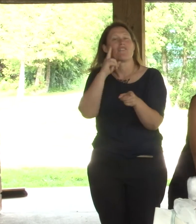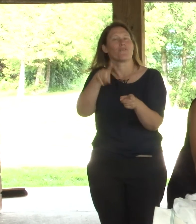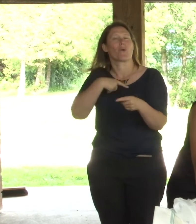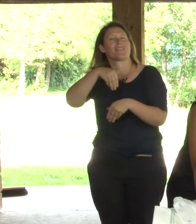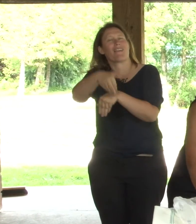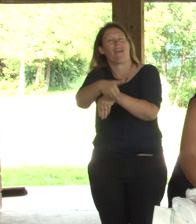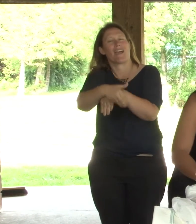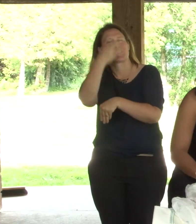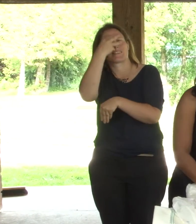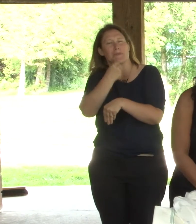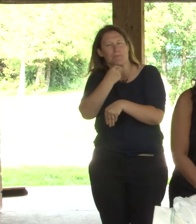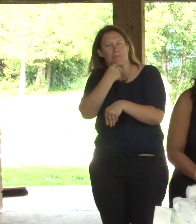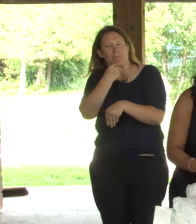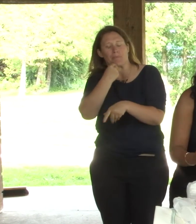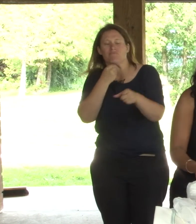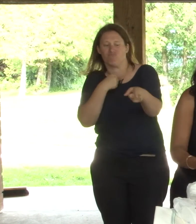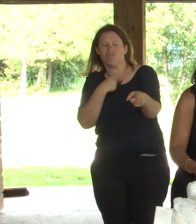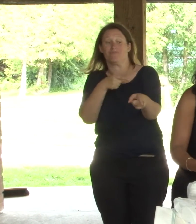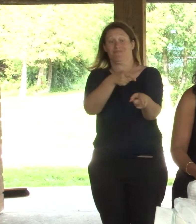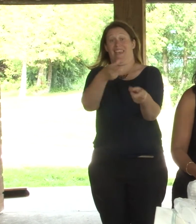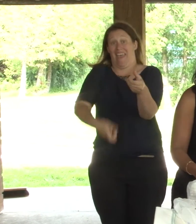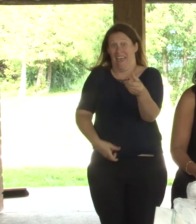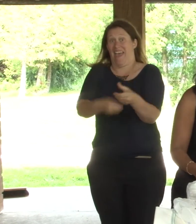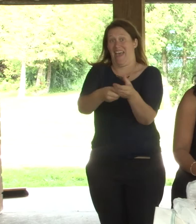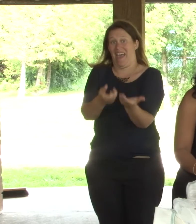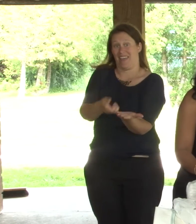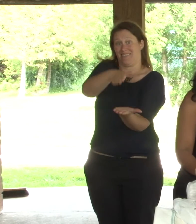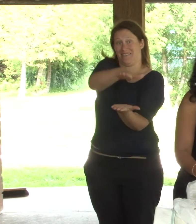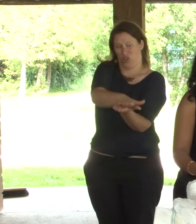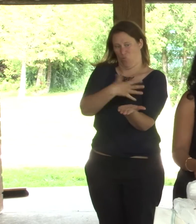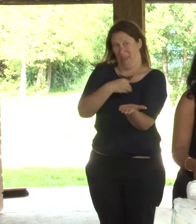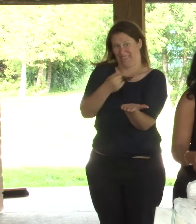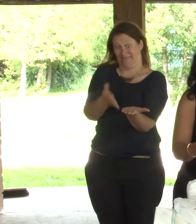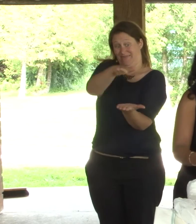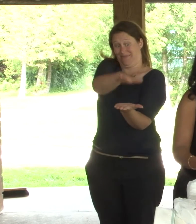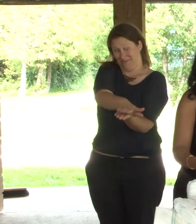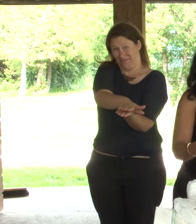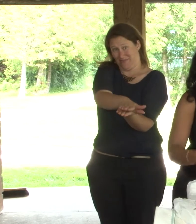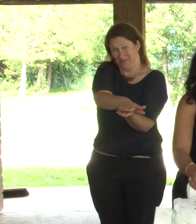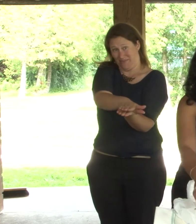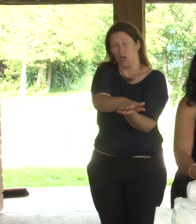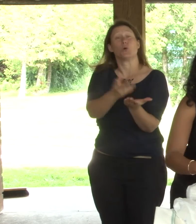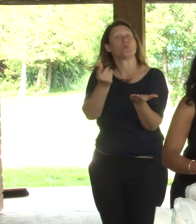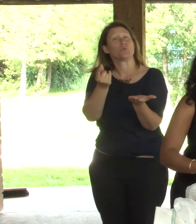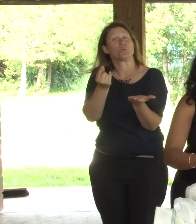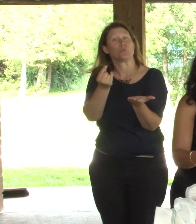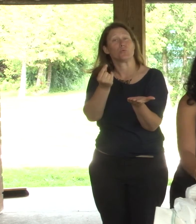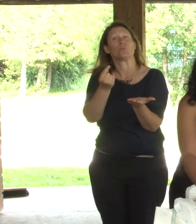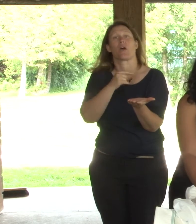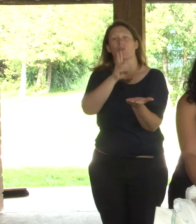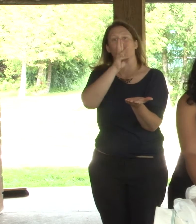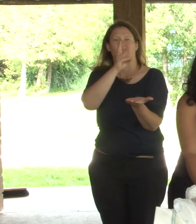on this. So for, it is a flow through pad. So what happens is first the liquid flows through the pad